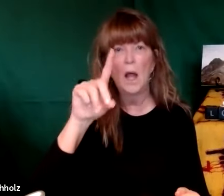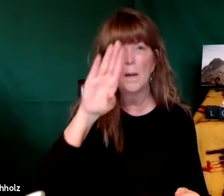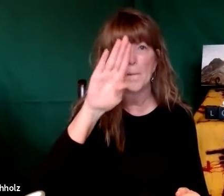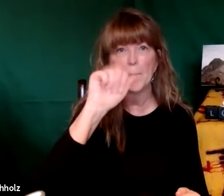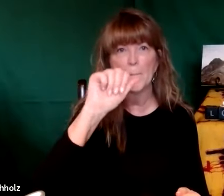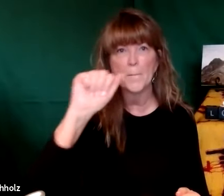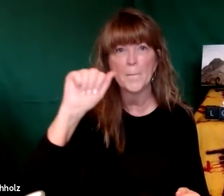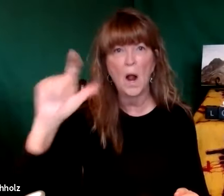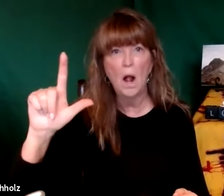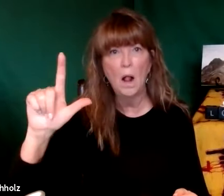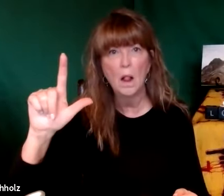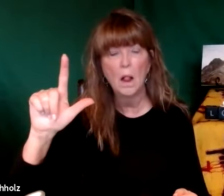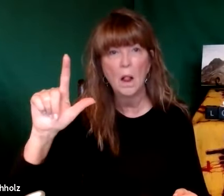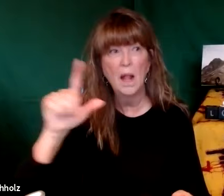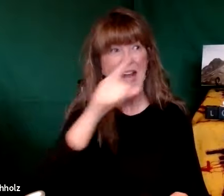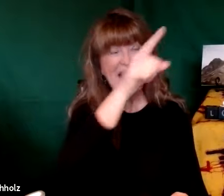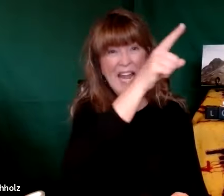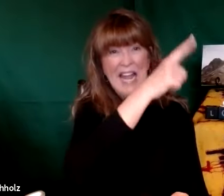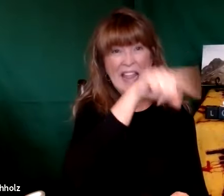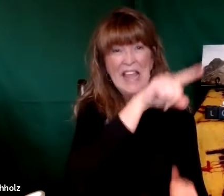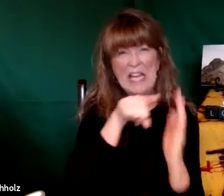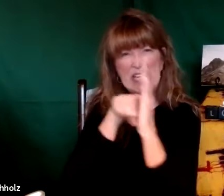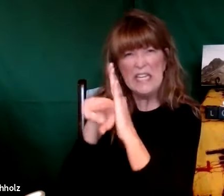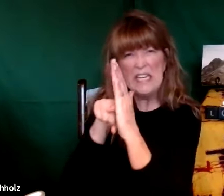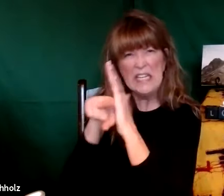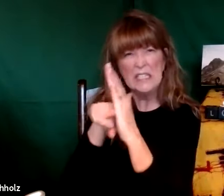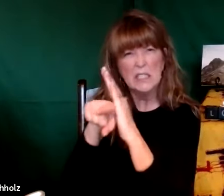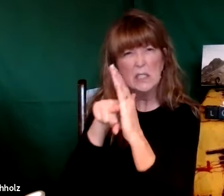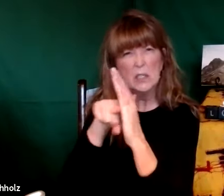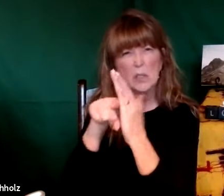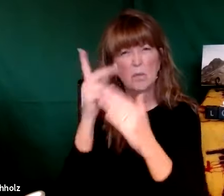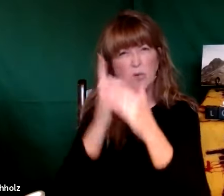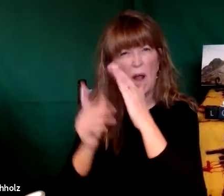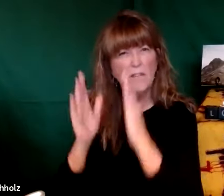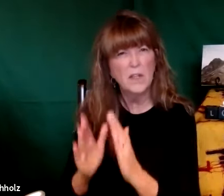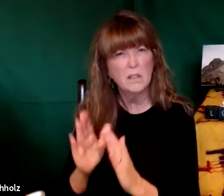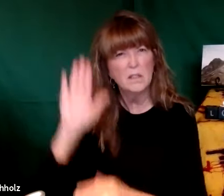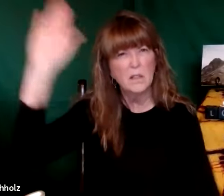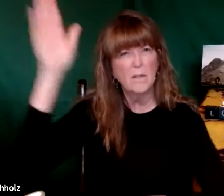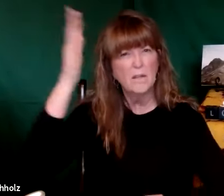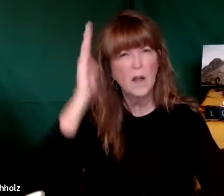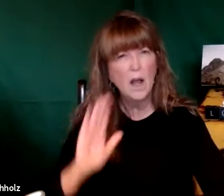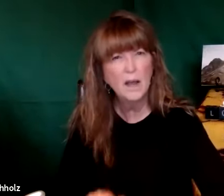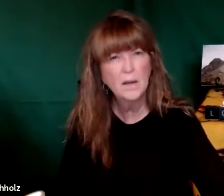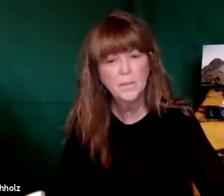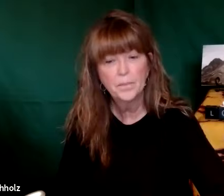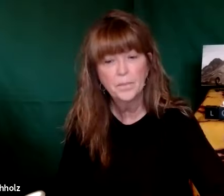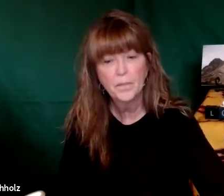they were they worshipped Baal who was a false god they ordered the genocide of the prophets